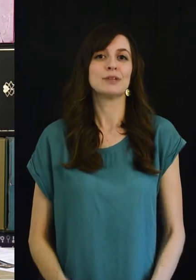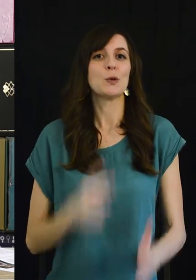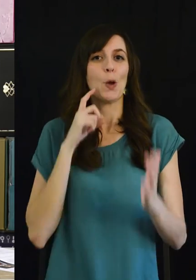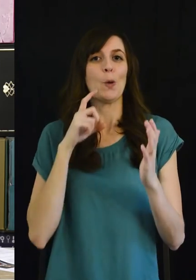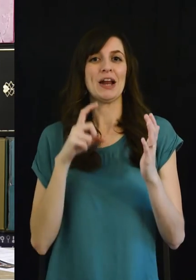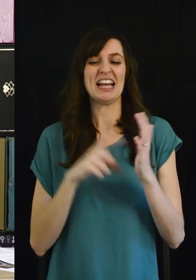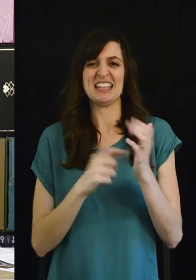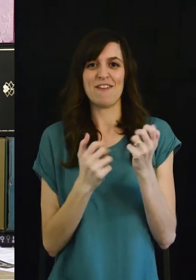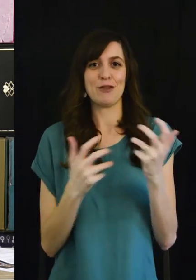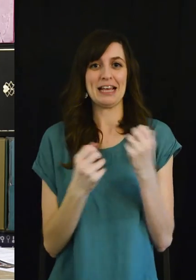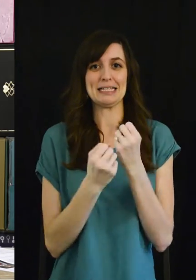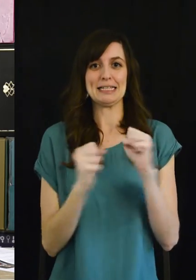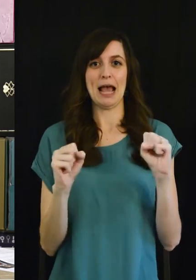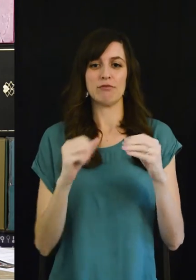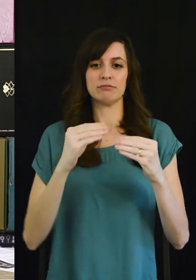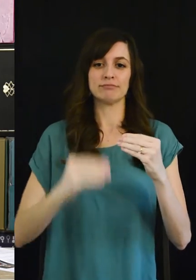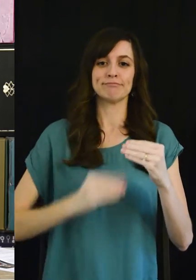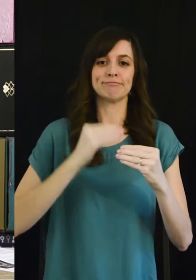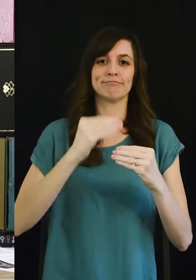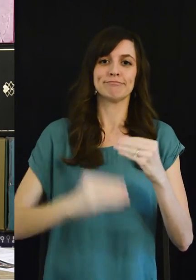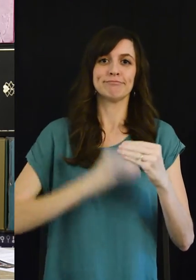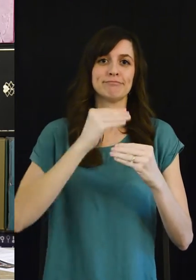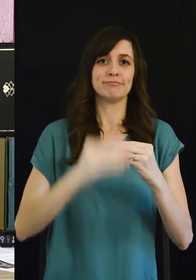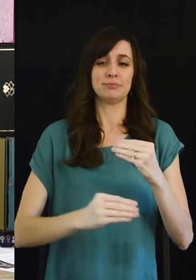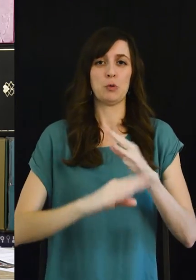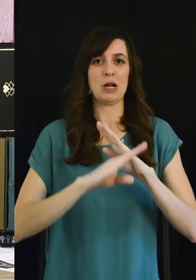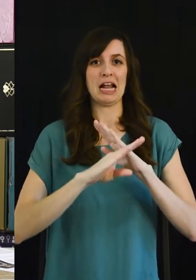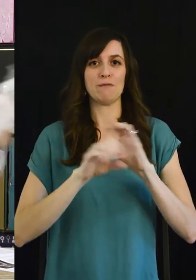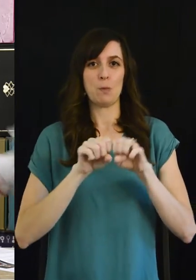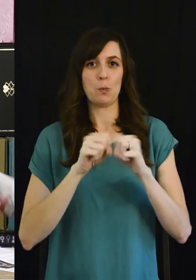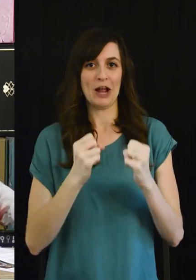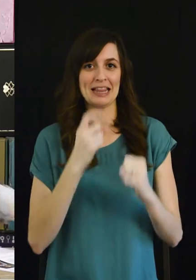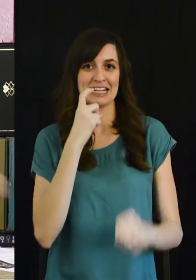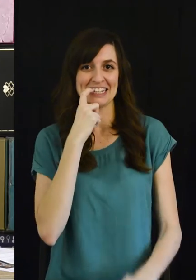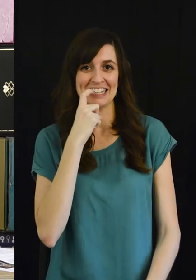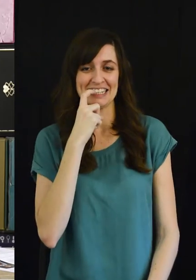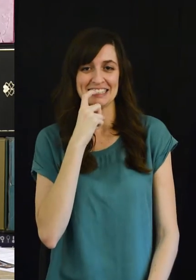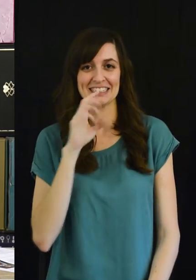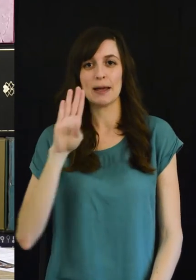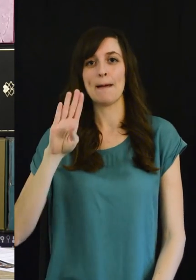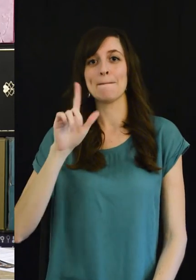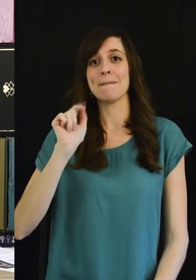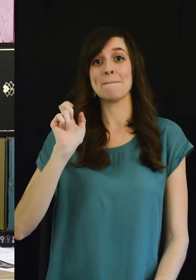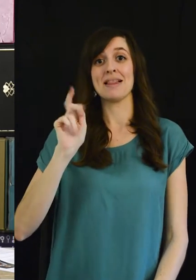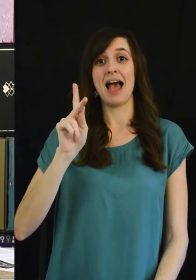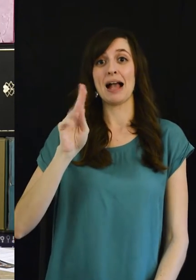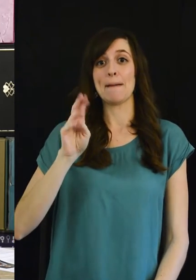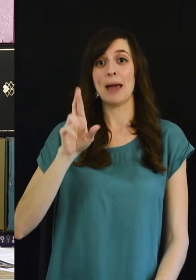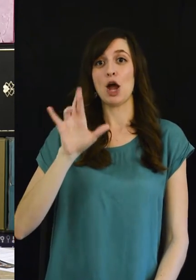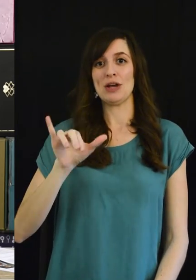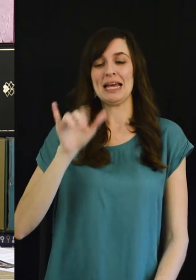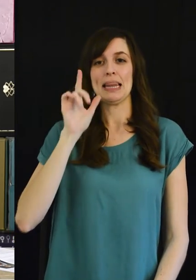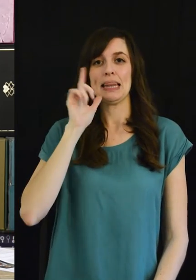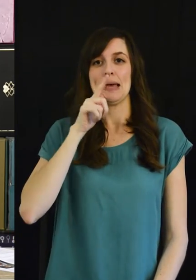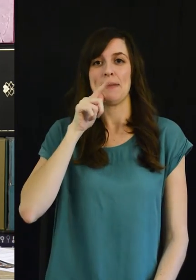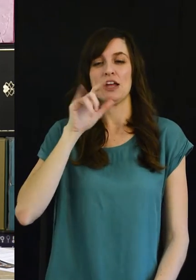everything's packed safe like this glass it's done great blackberry lemon preserve